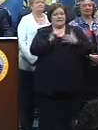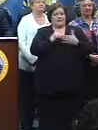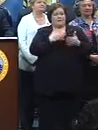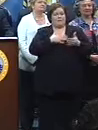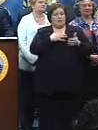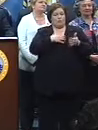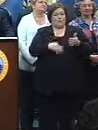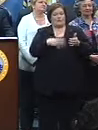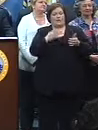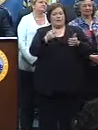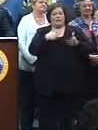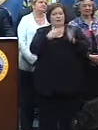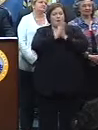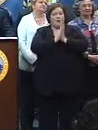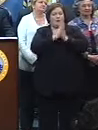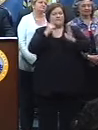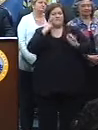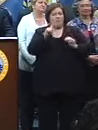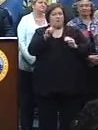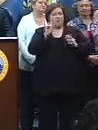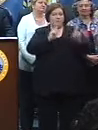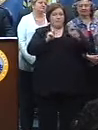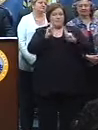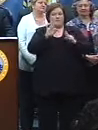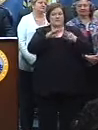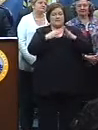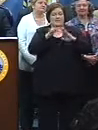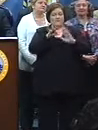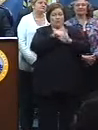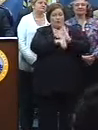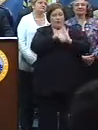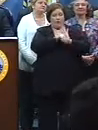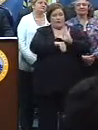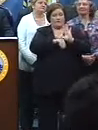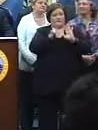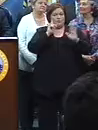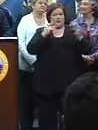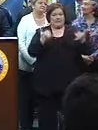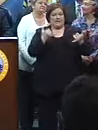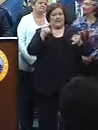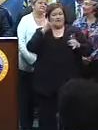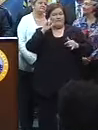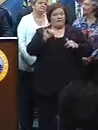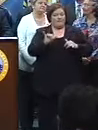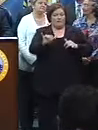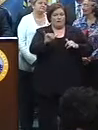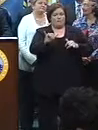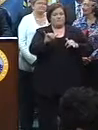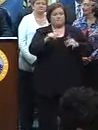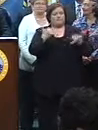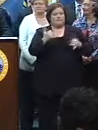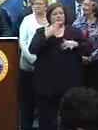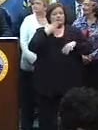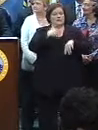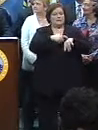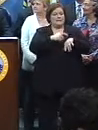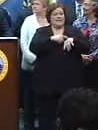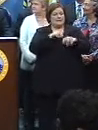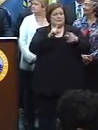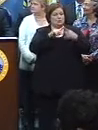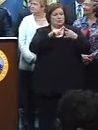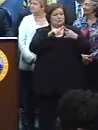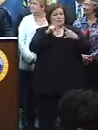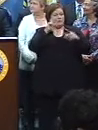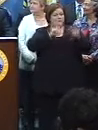wish and my prayer for the people of the city of New Orleans for today and forever. But now is a good time to reflect on that as we